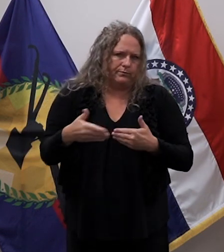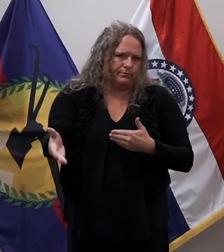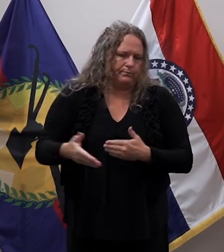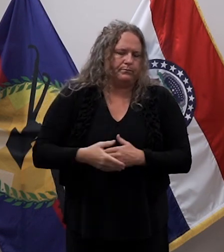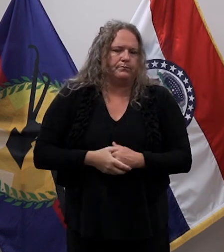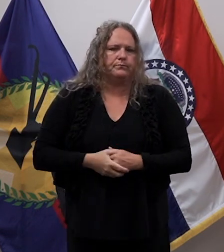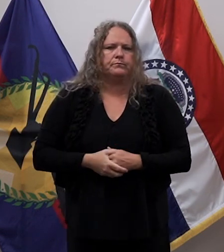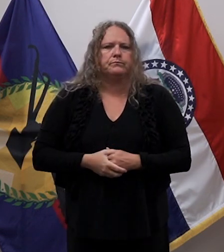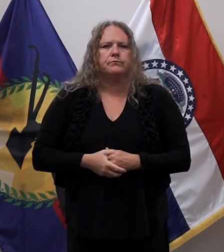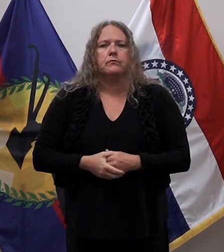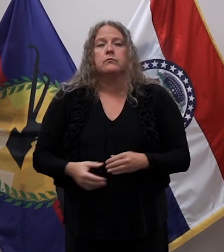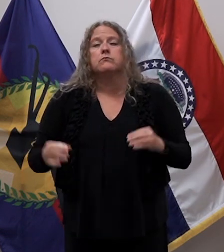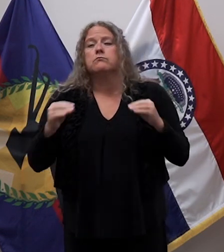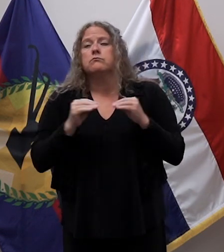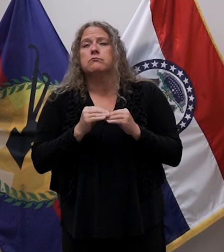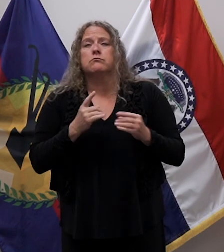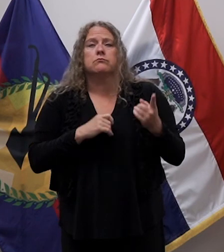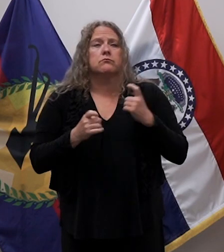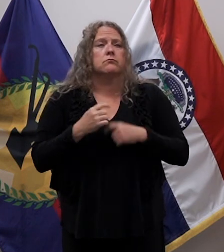Any other questions? questions?